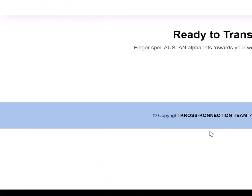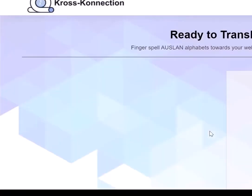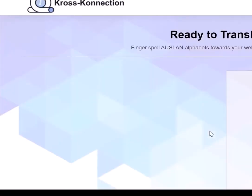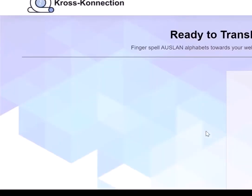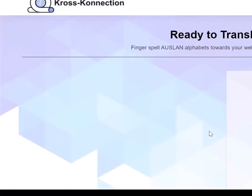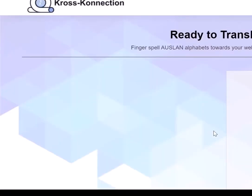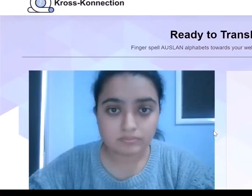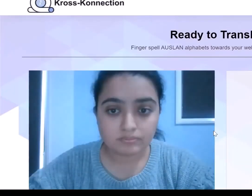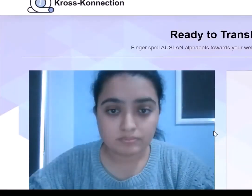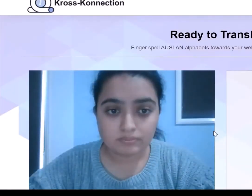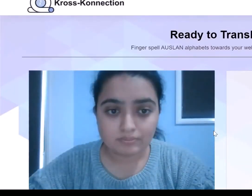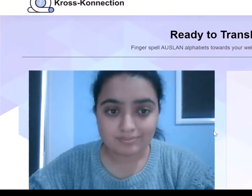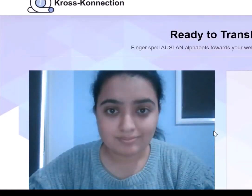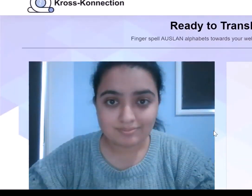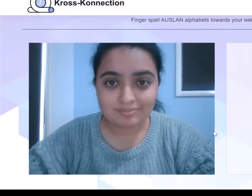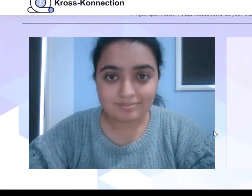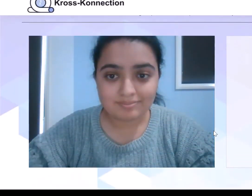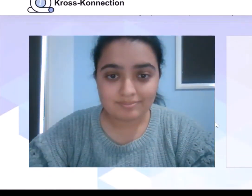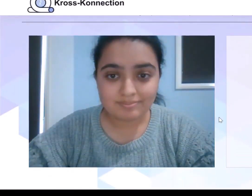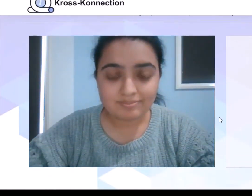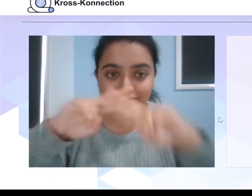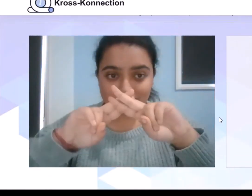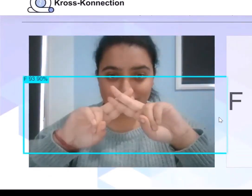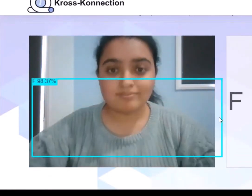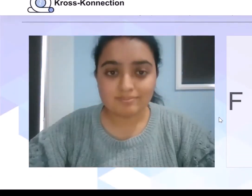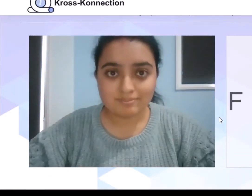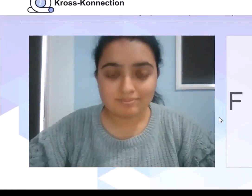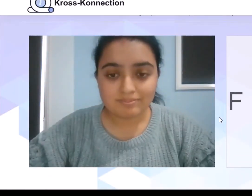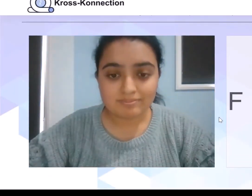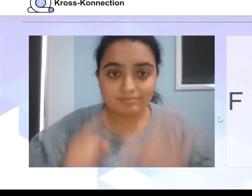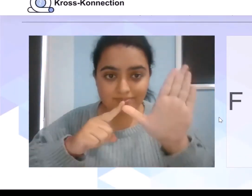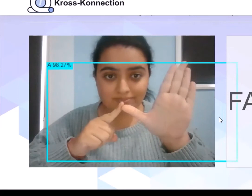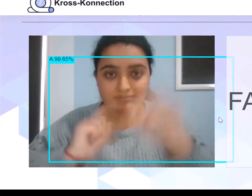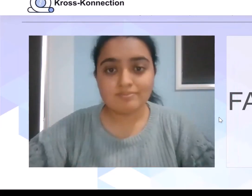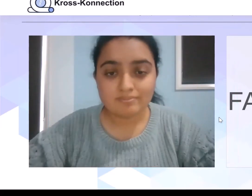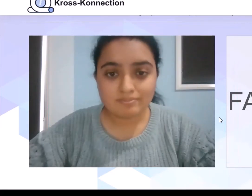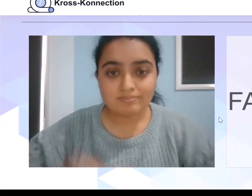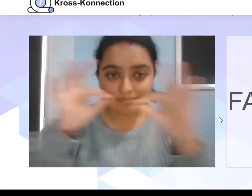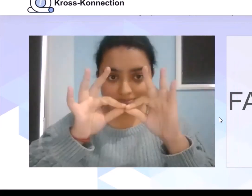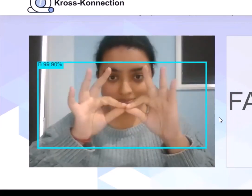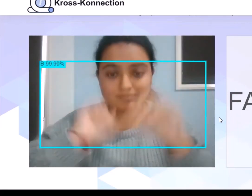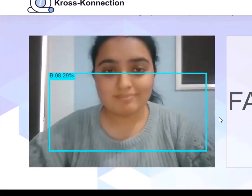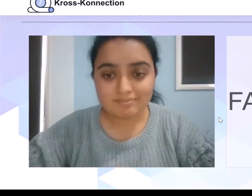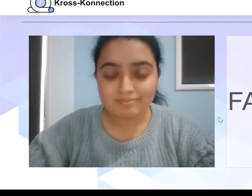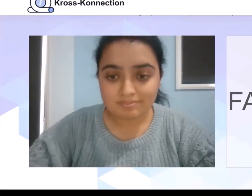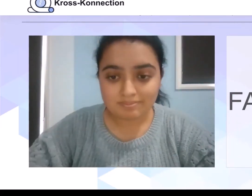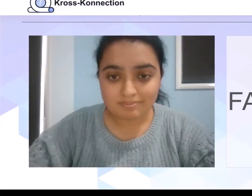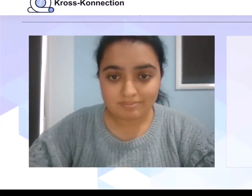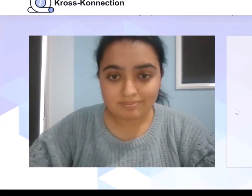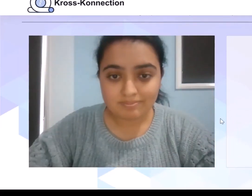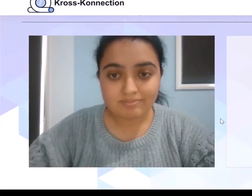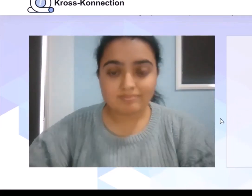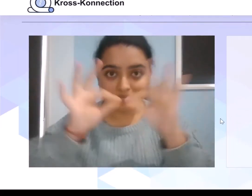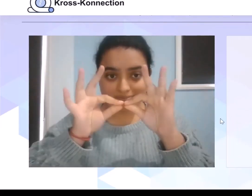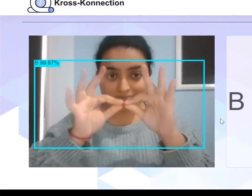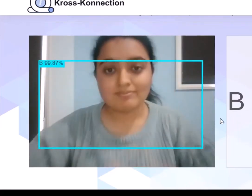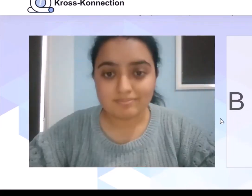towards their webcam for real-time Australian sign language detection and translation. Alphabets will remain visible on screen